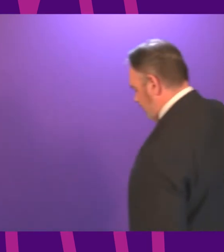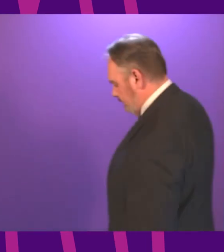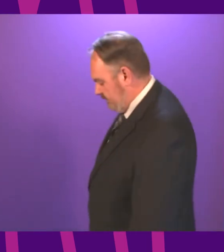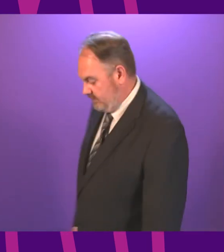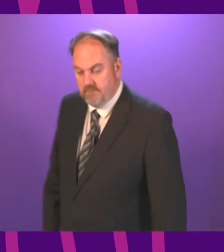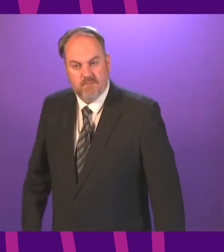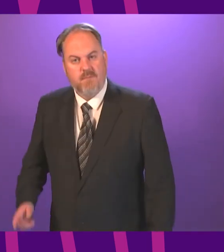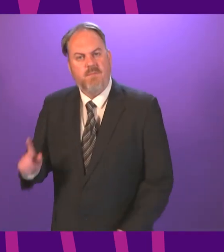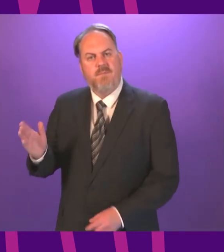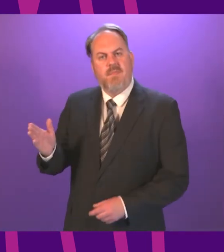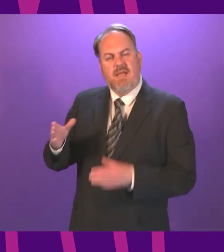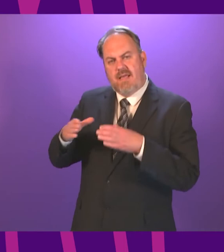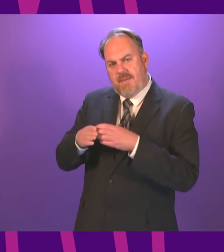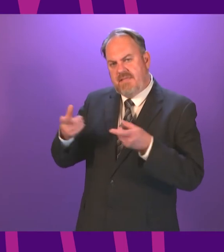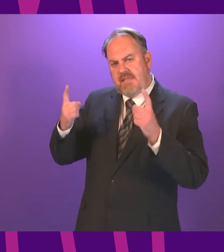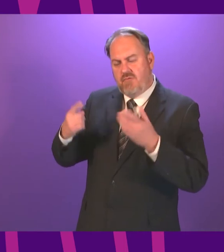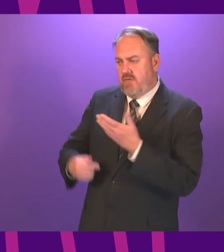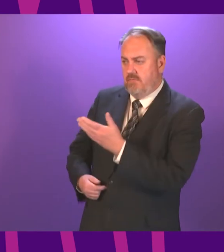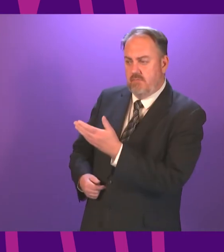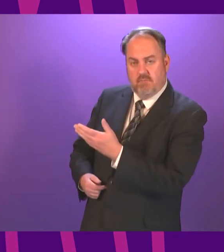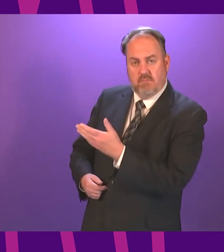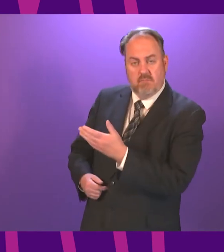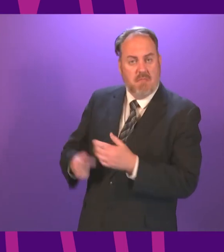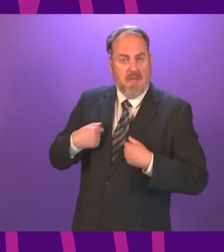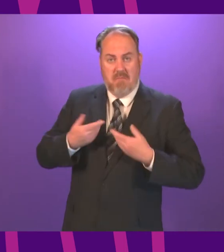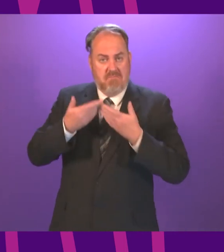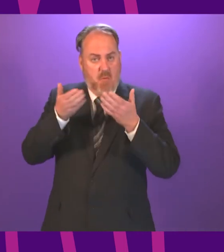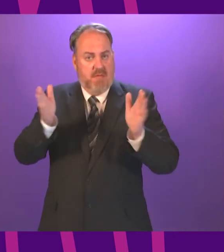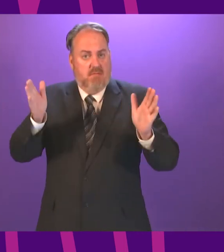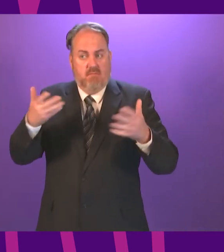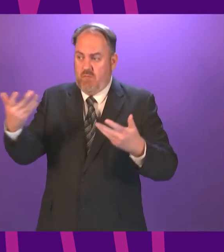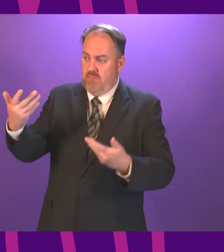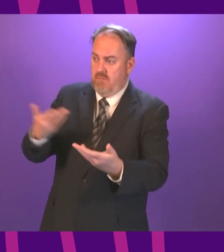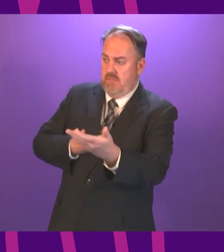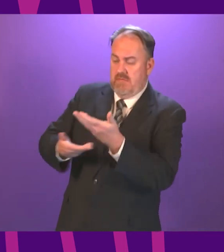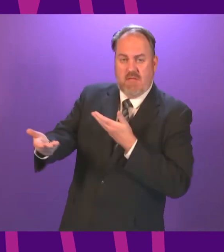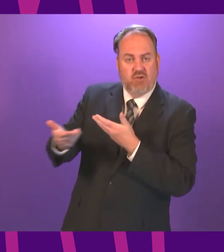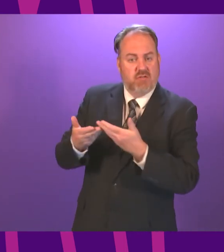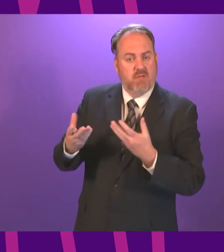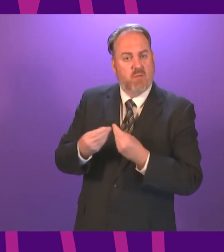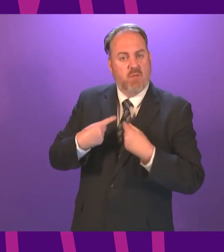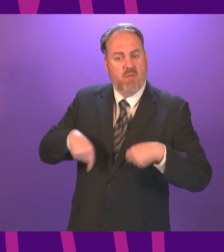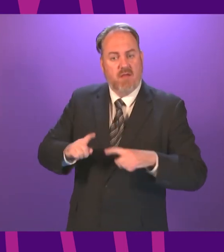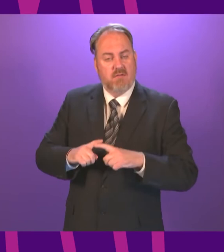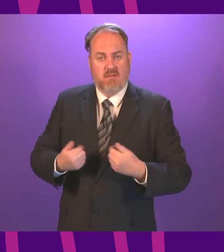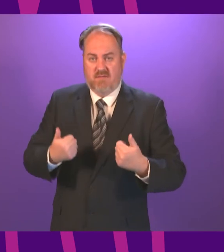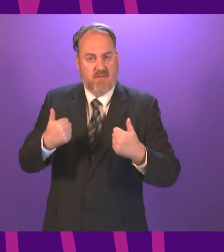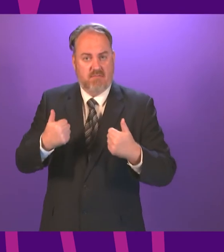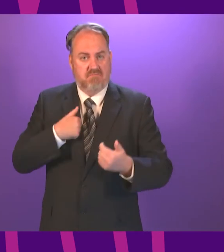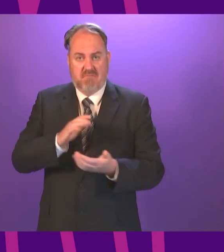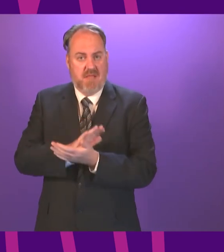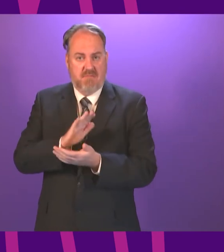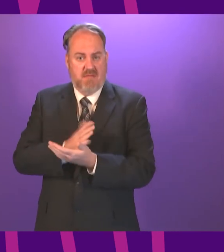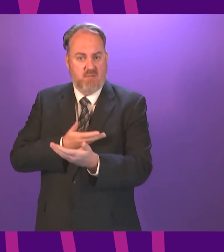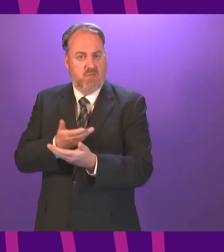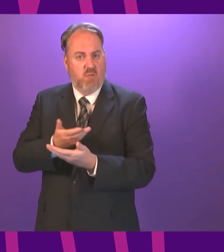Well, am, of course, open to any discussion that Michael Mara and indeed any other member of the Chamber wants to have on the SQA or any other